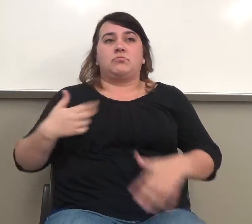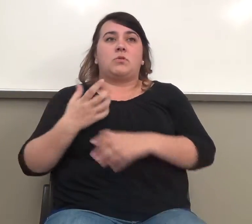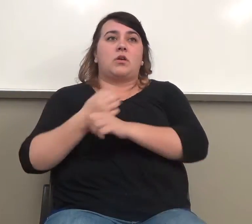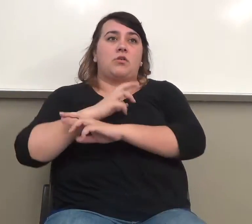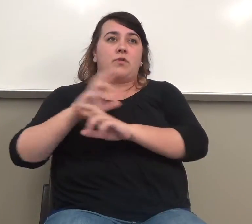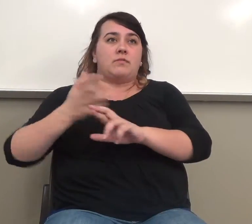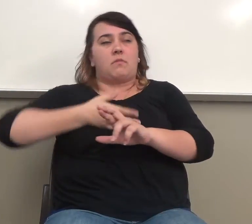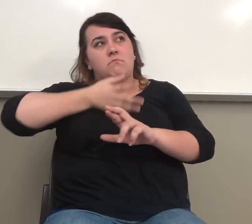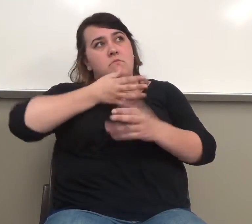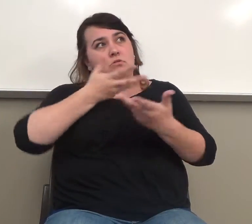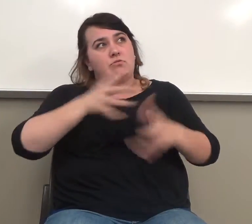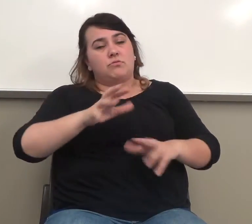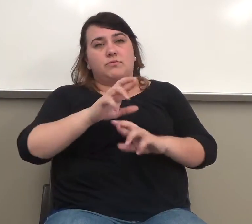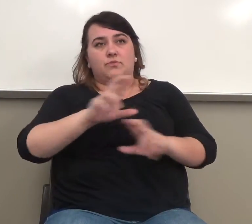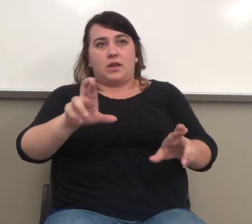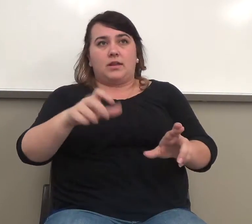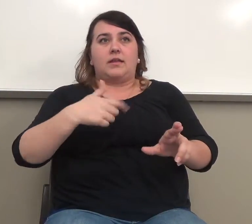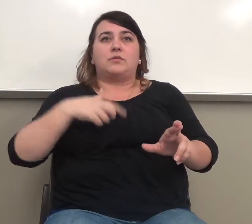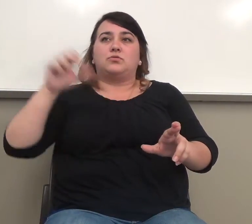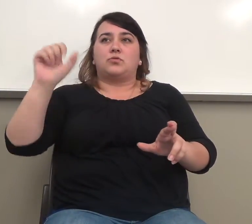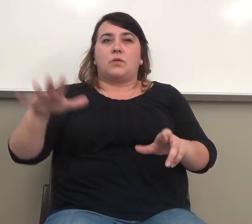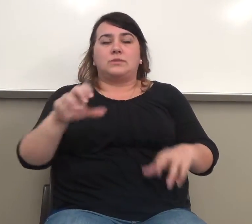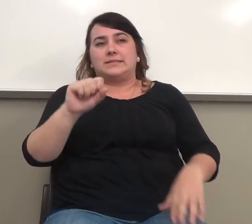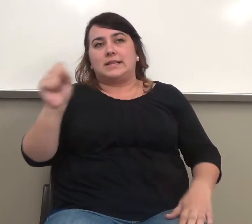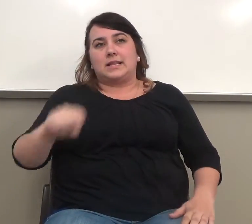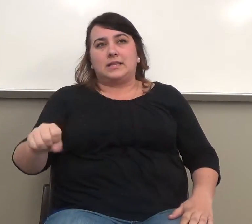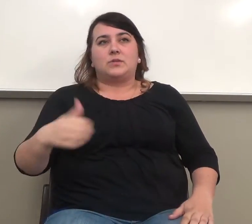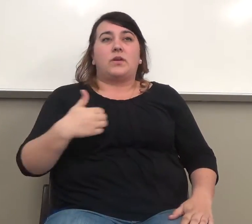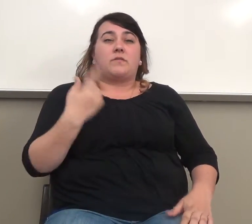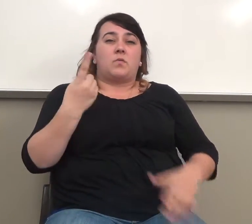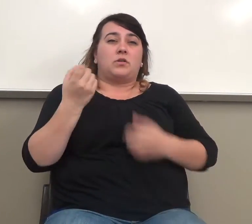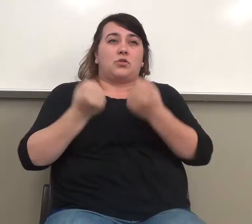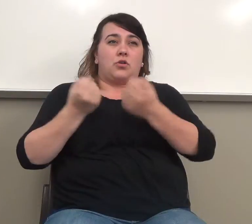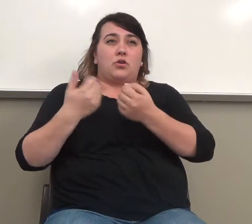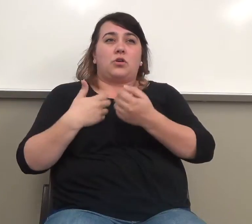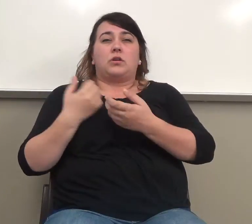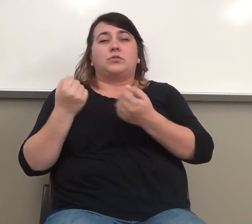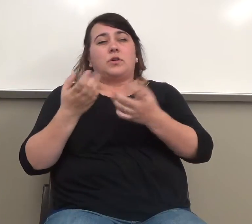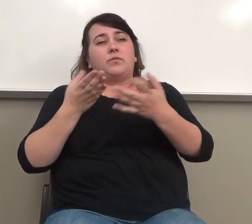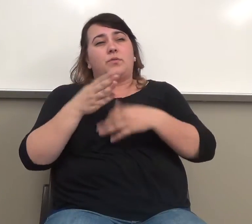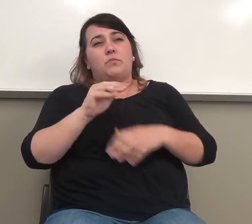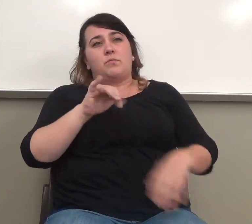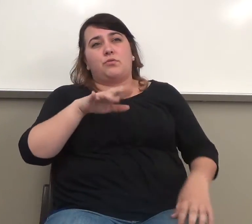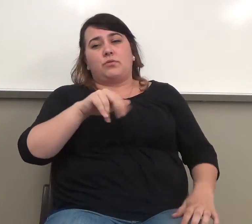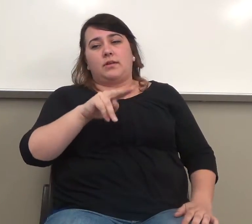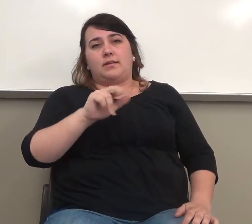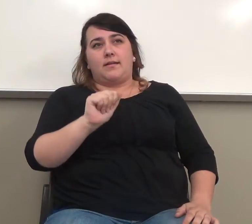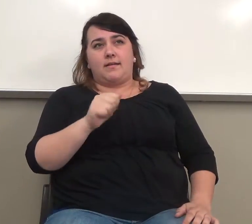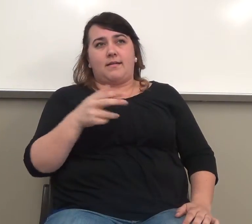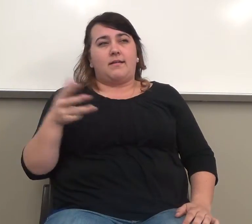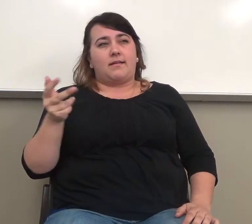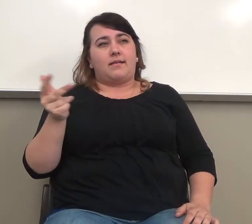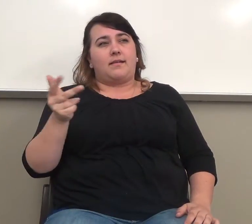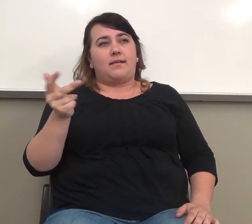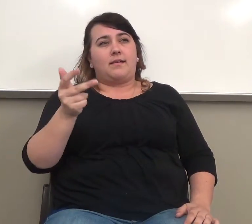was ready. I had to drop her off in Salinas. I only have one car. I drive through Marina. She's like, okay. See what I'm saying?